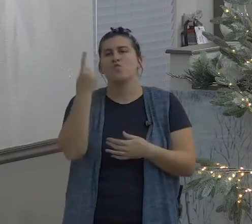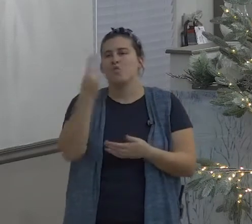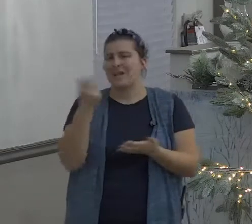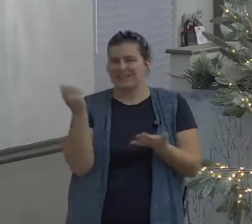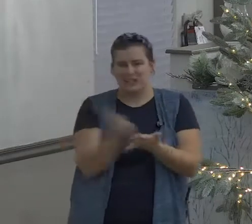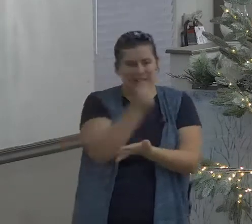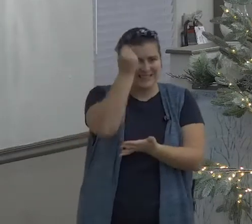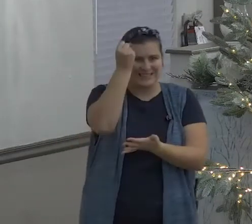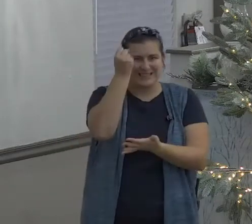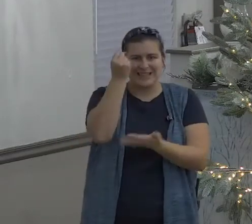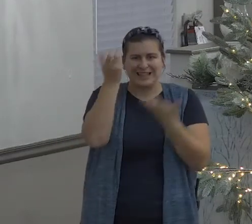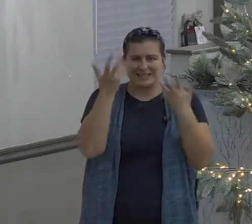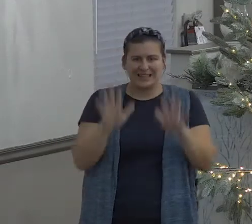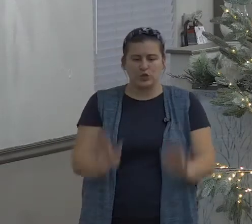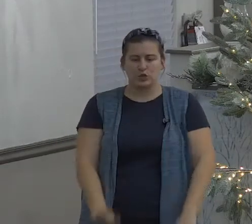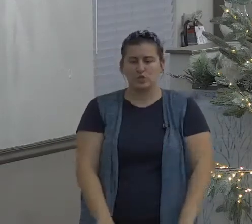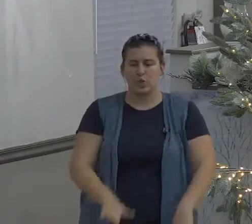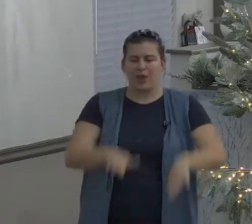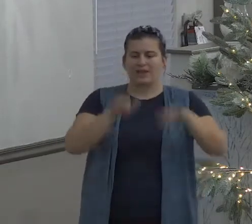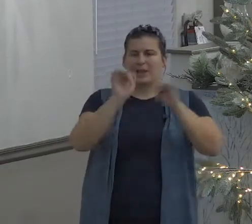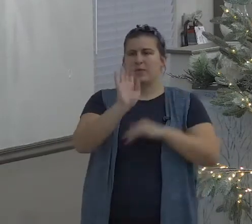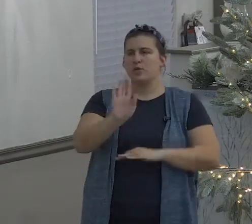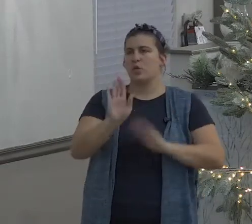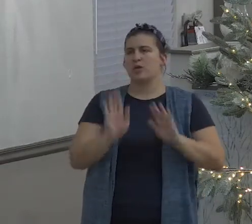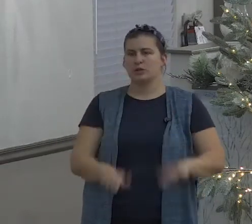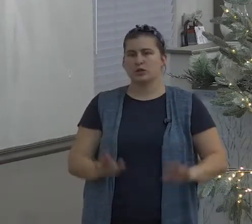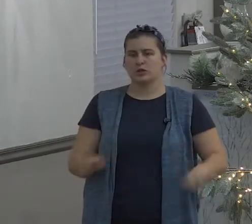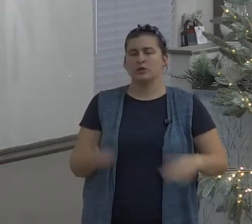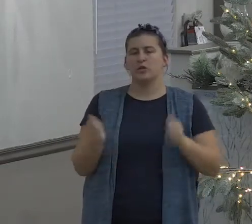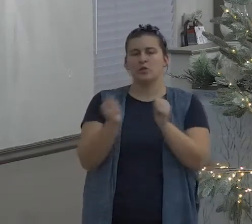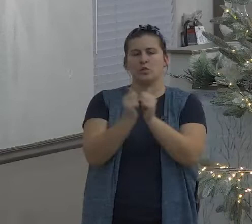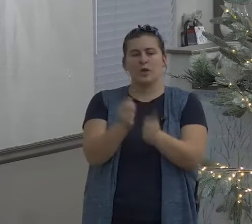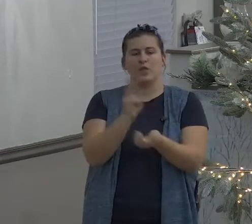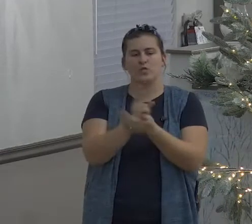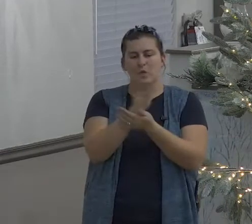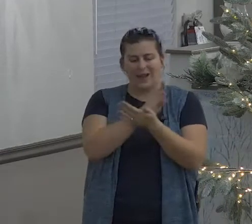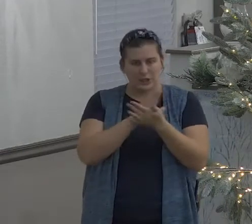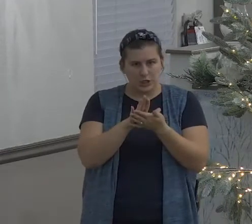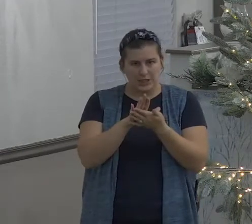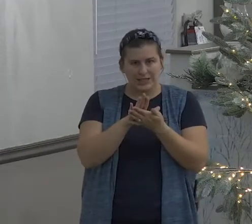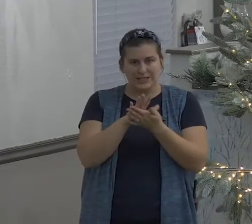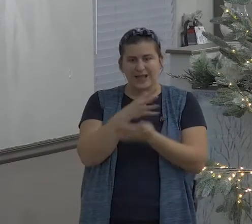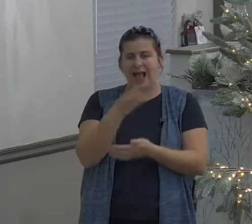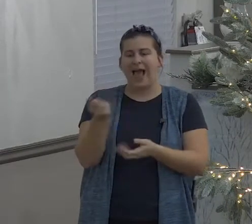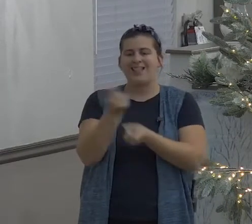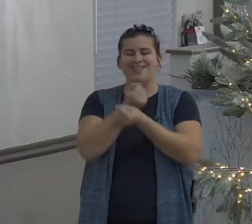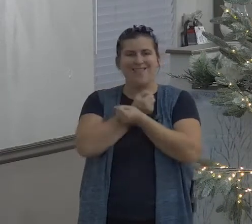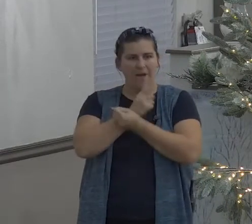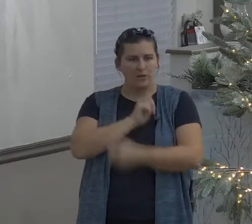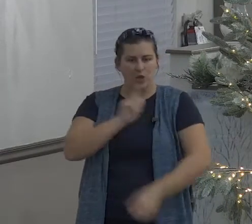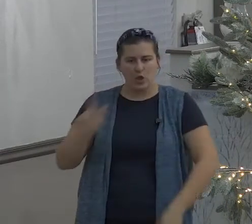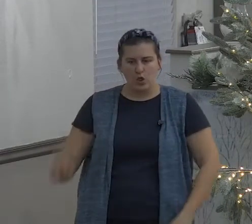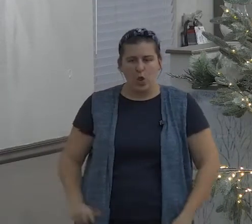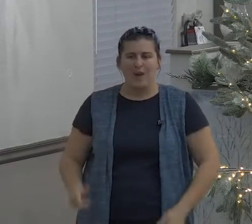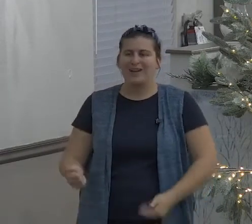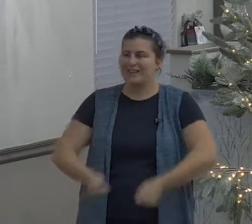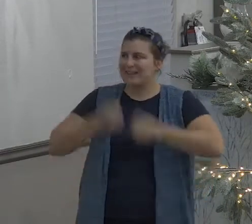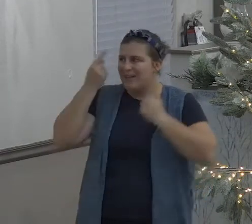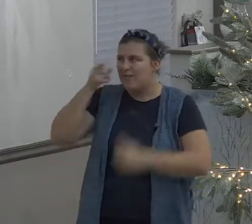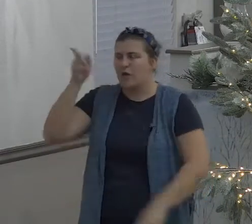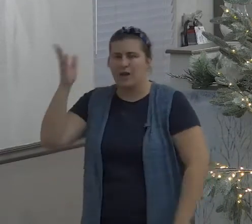you have one chance at this and when that's gone it's gone you have